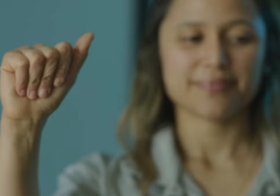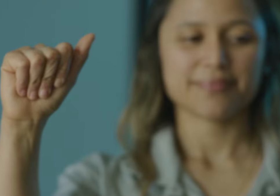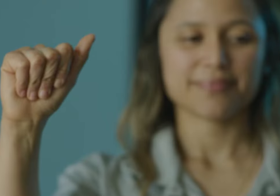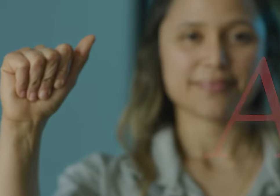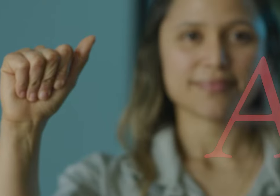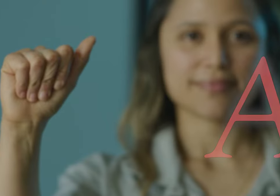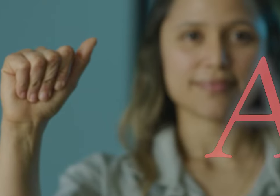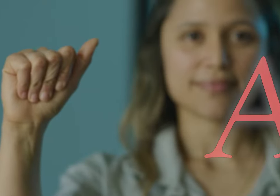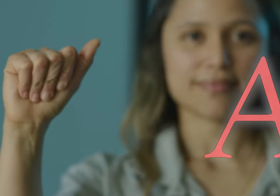This is letter A.